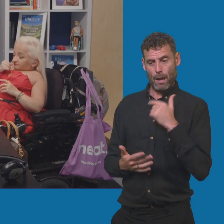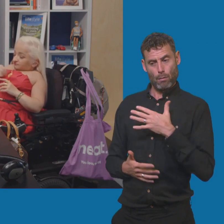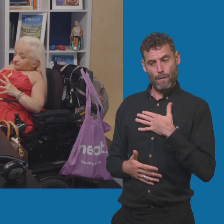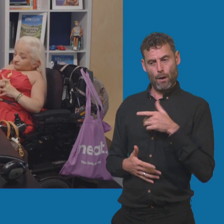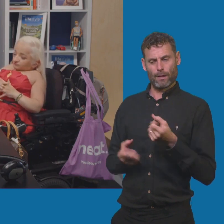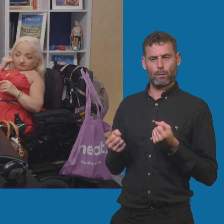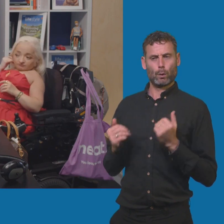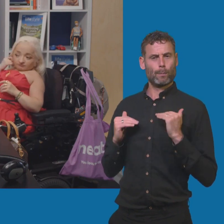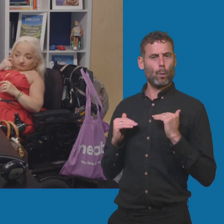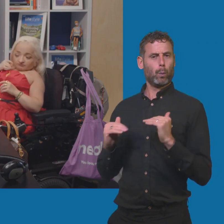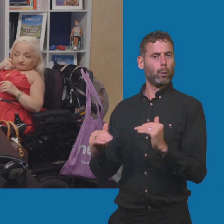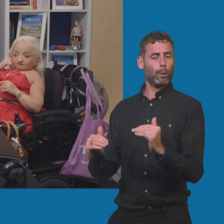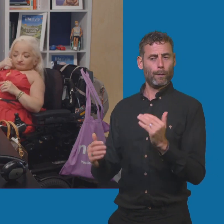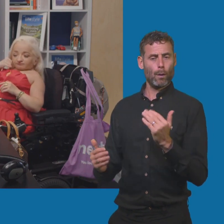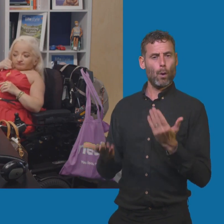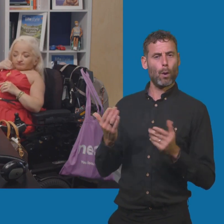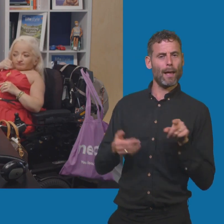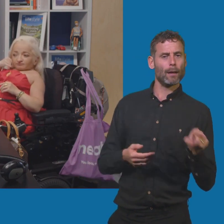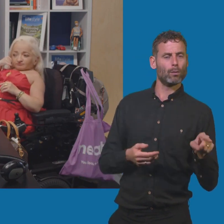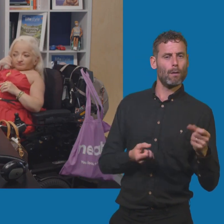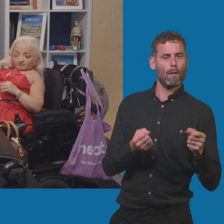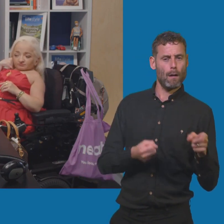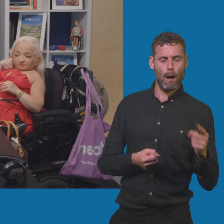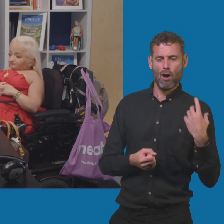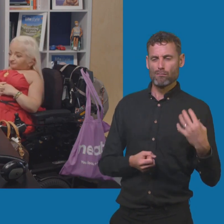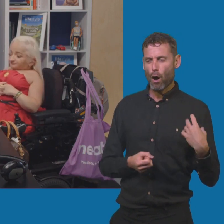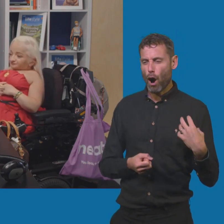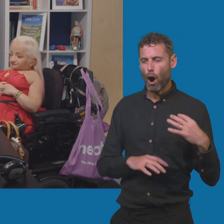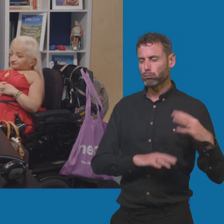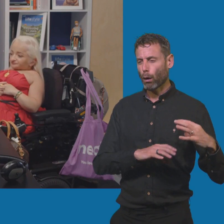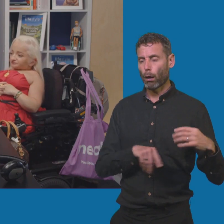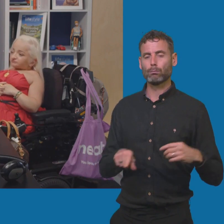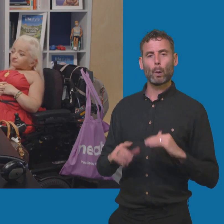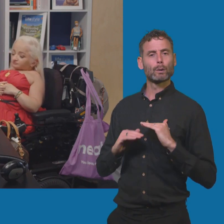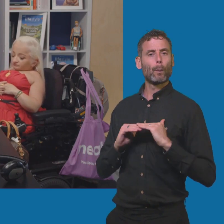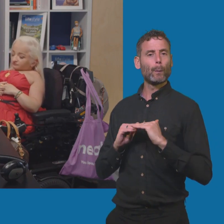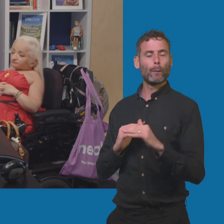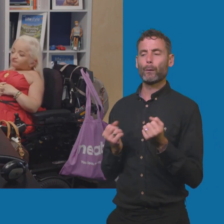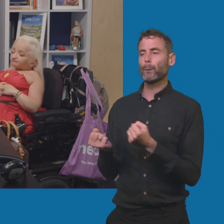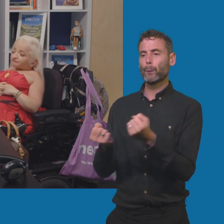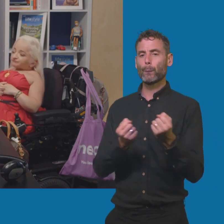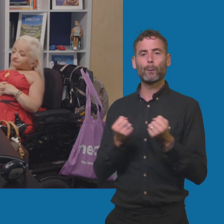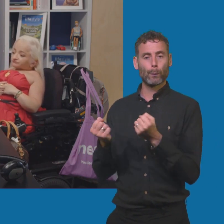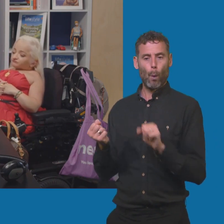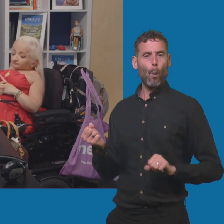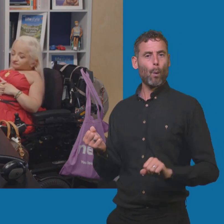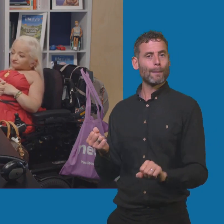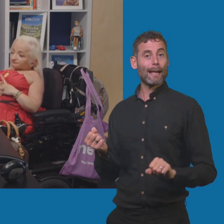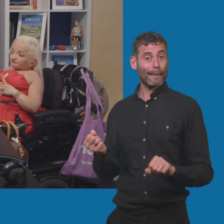they're quicker and they're quieter and they're all automatic so I think most people actually enjoy driving one so give one a try check